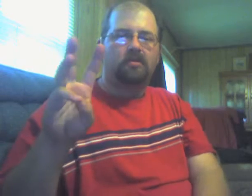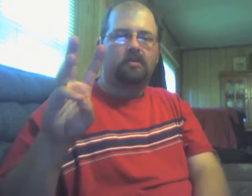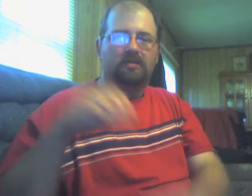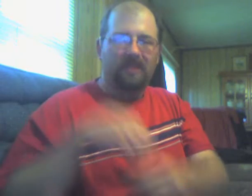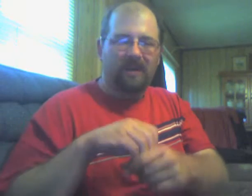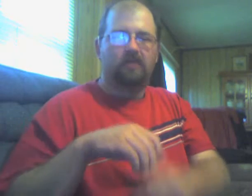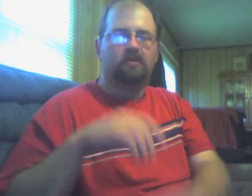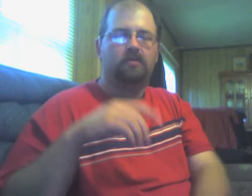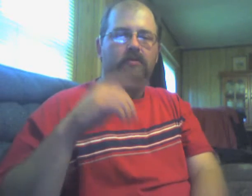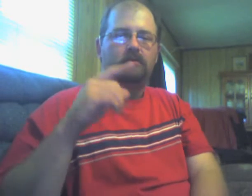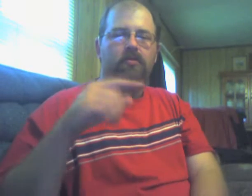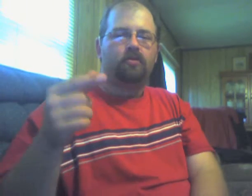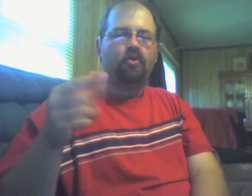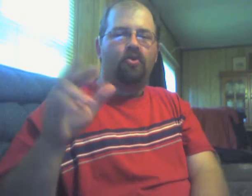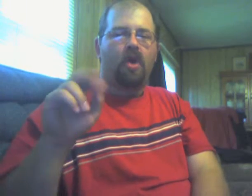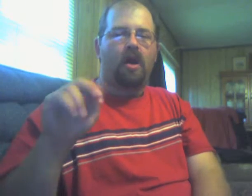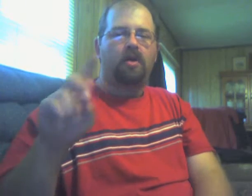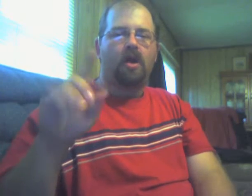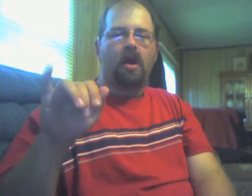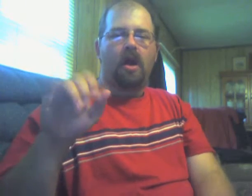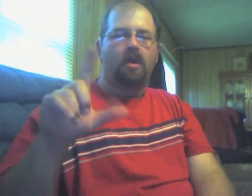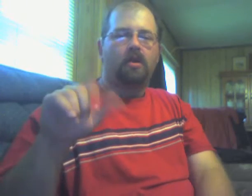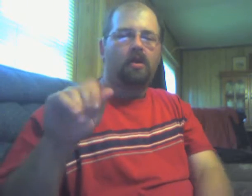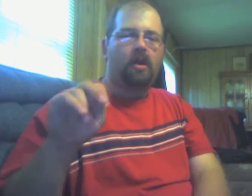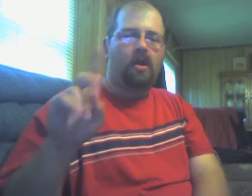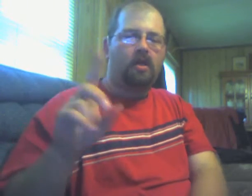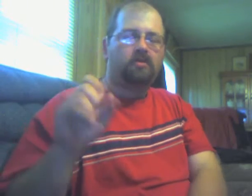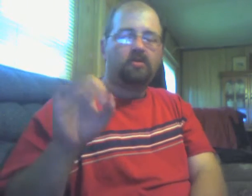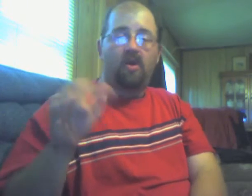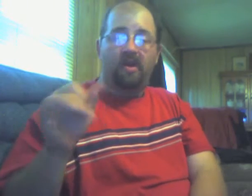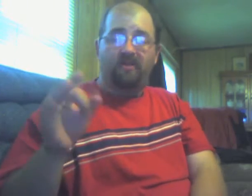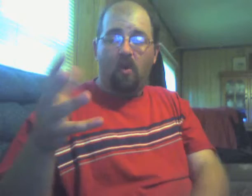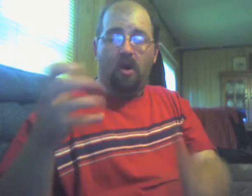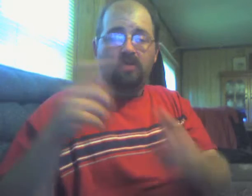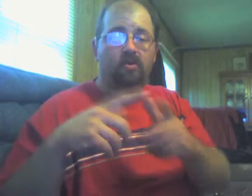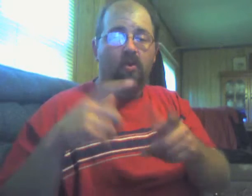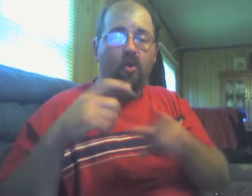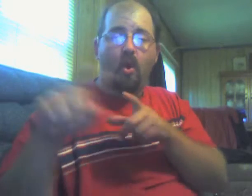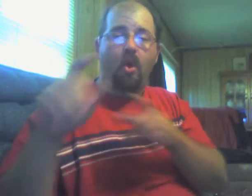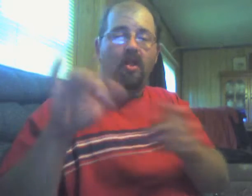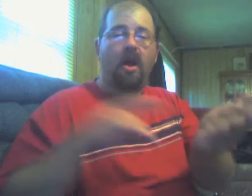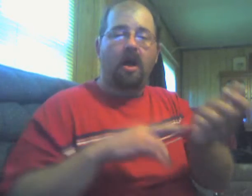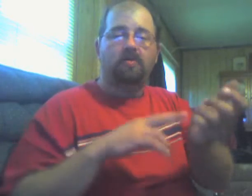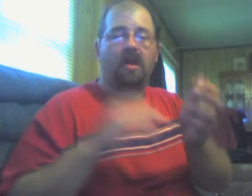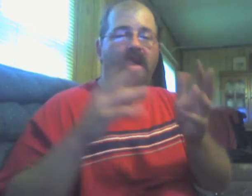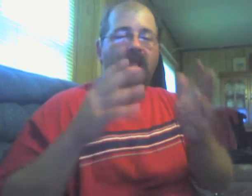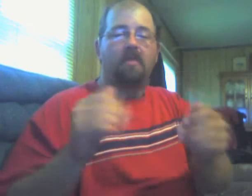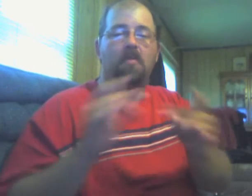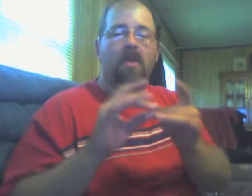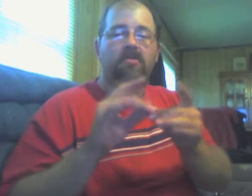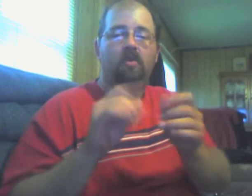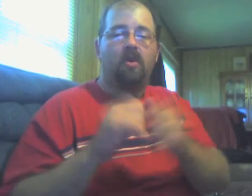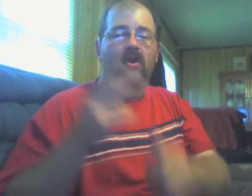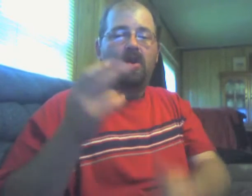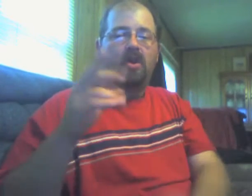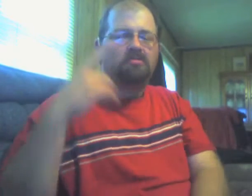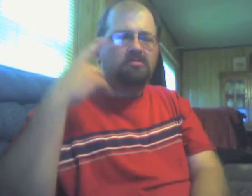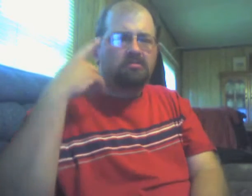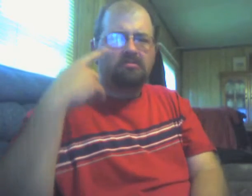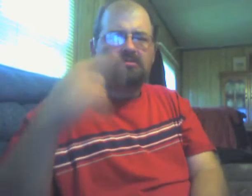Even kids know it's wrong to hold out on somebody. Why don't banks? We're allied. A new bank that alerts you when your money can be working harder and earning more. This is